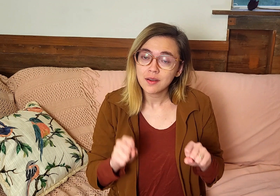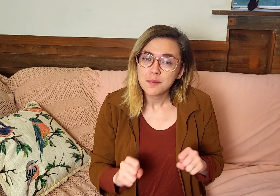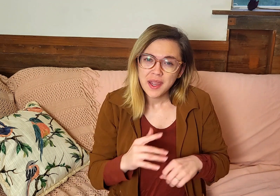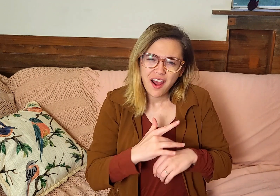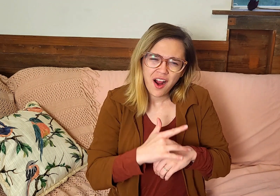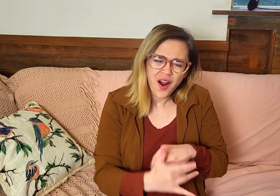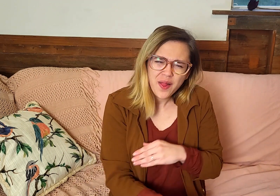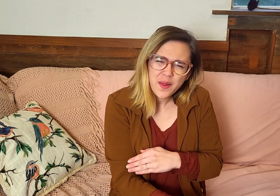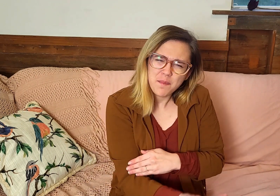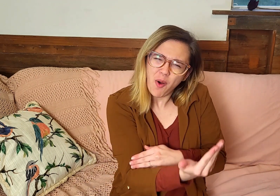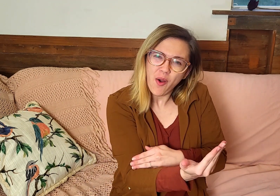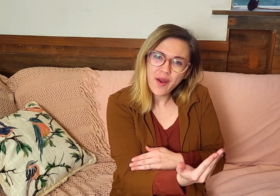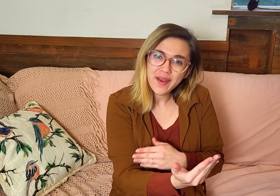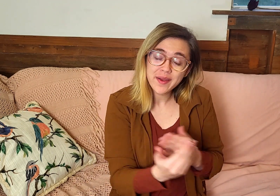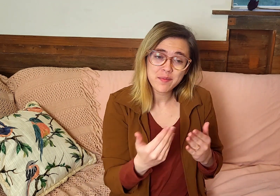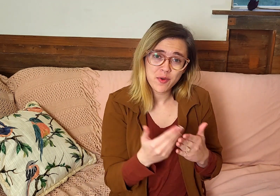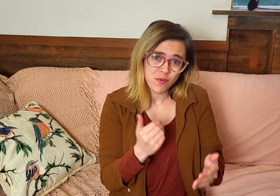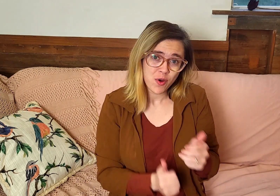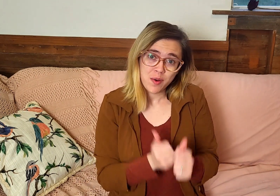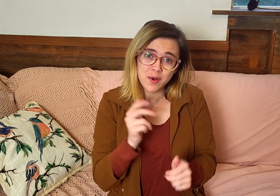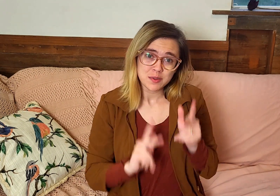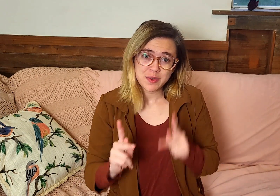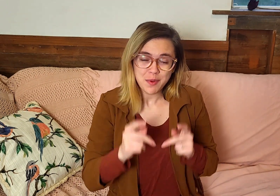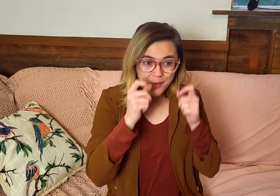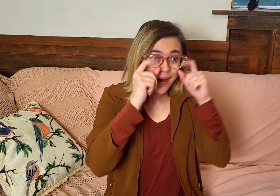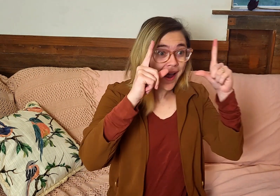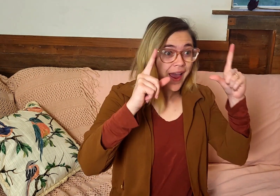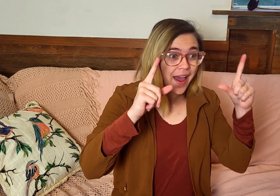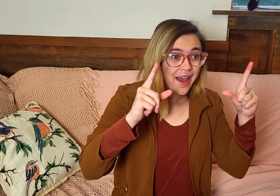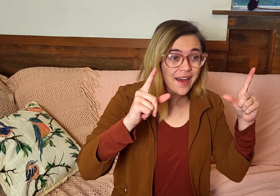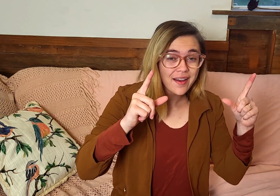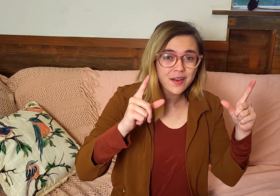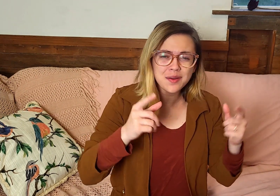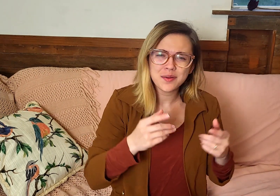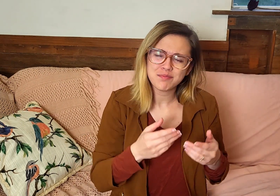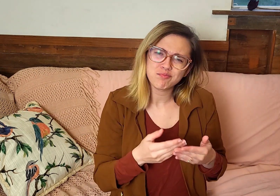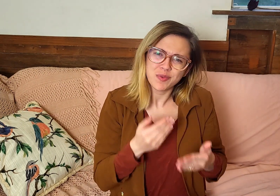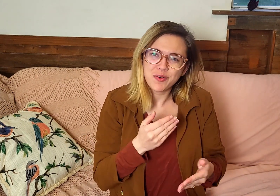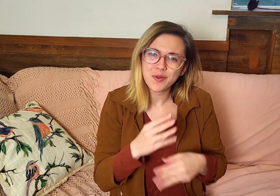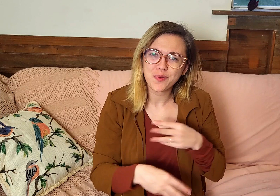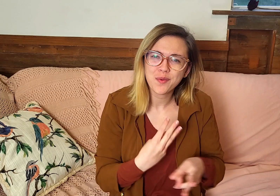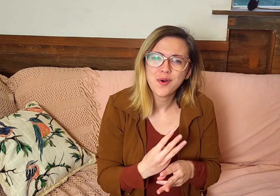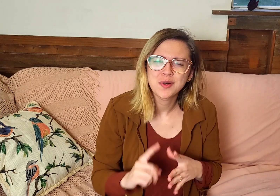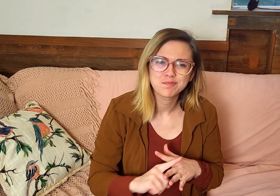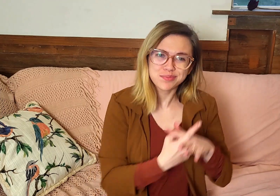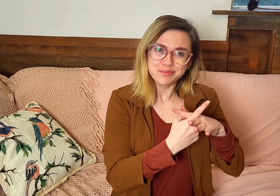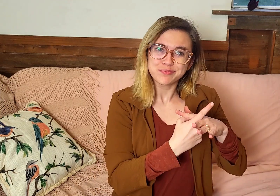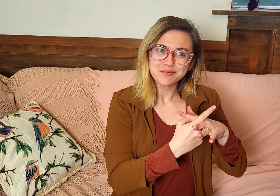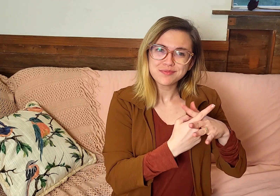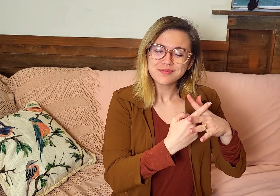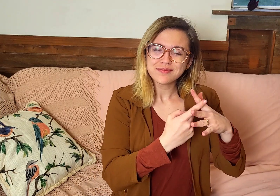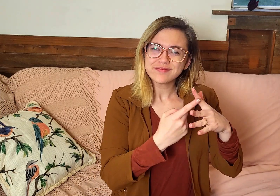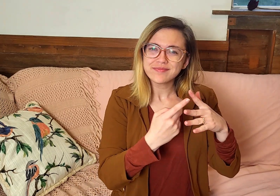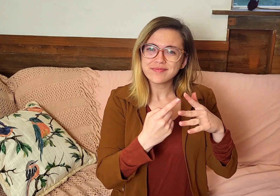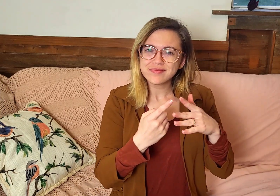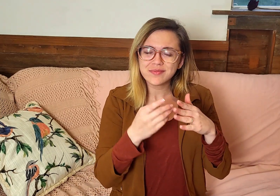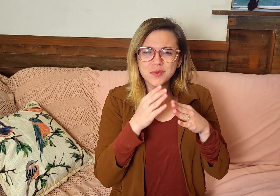And it can be early in the morning before most people wake up, before the world actually begins. And the